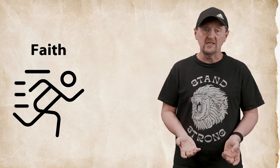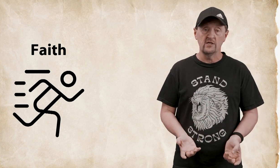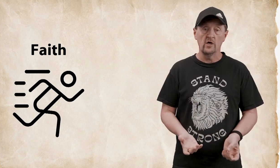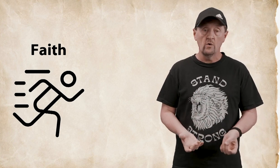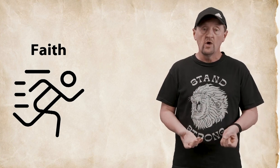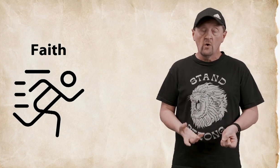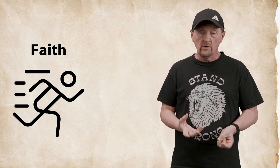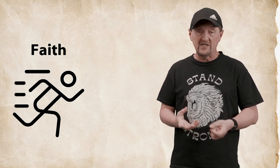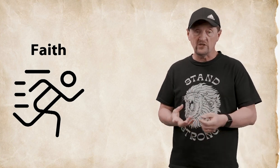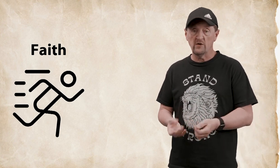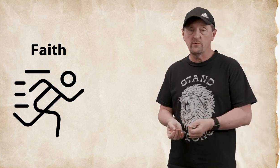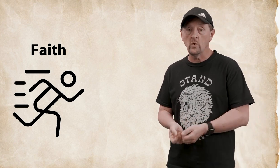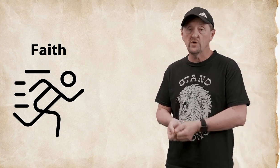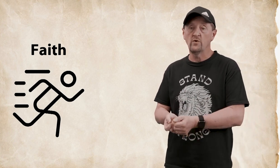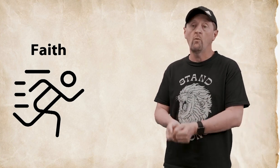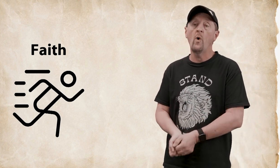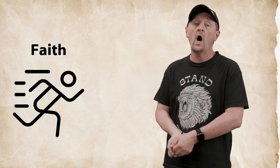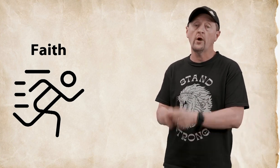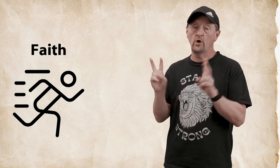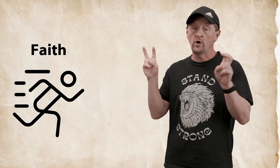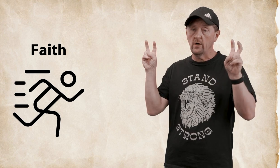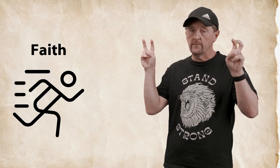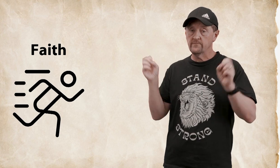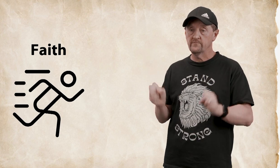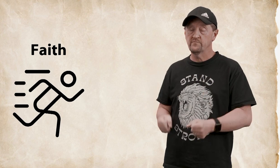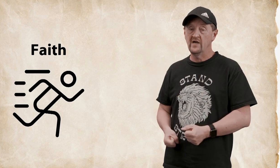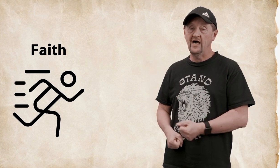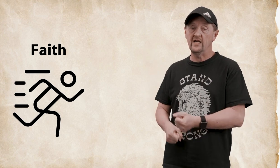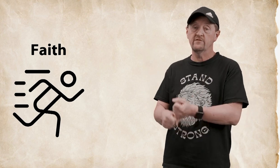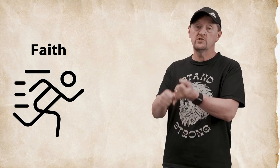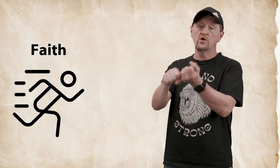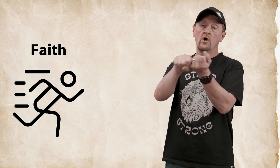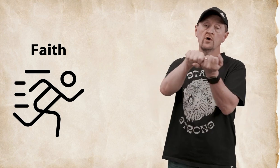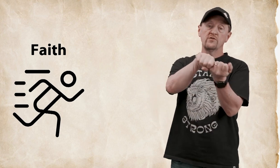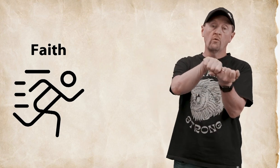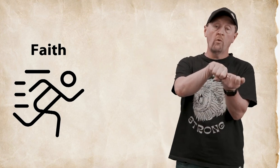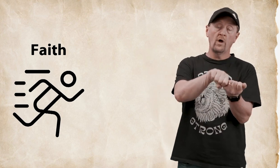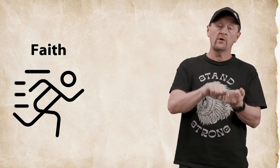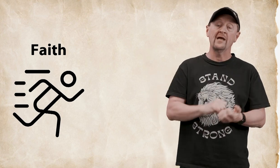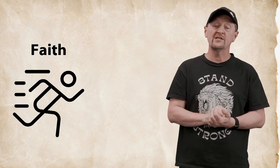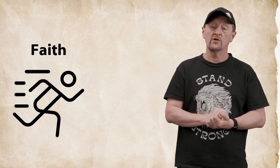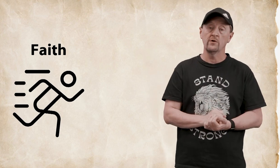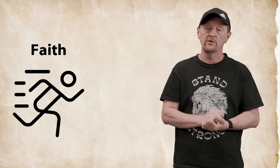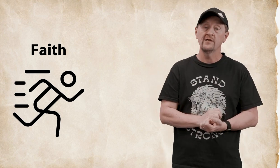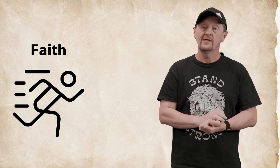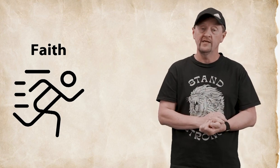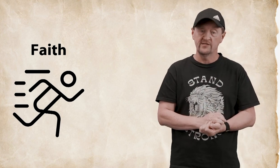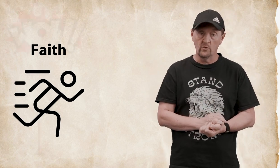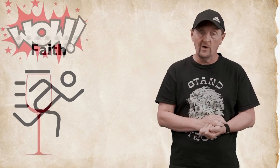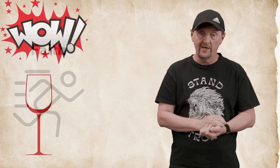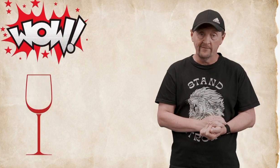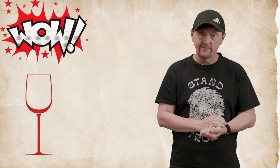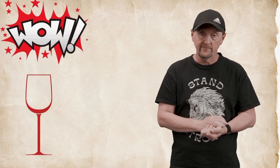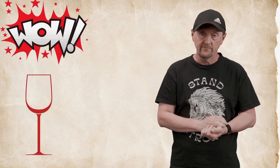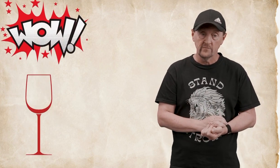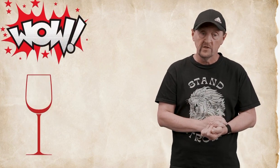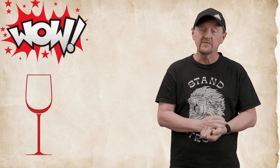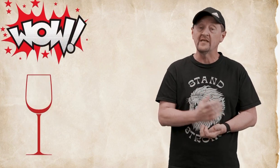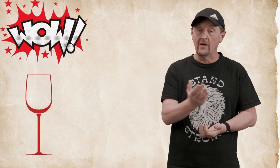you know when they started pouring the water out of the jar the water had turned into wine they now had